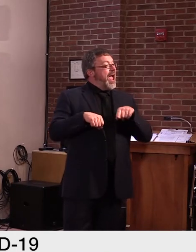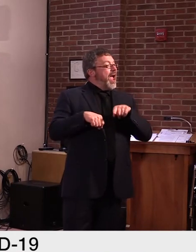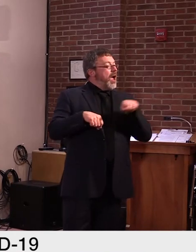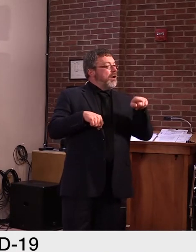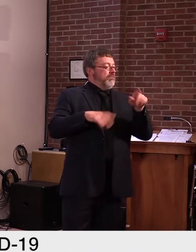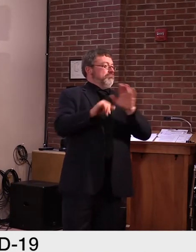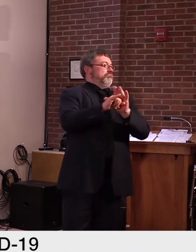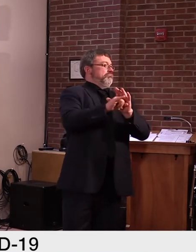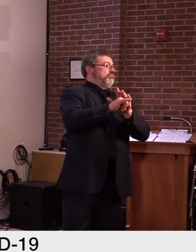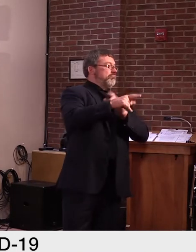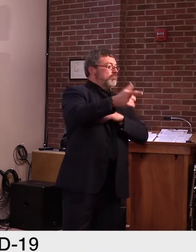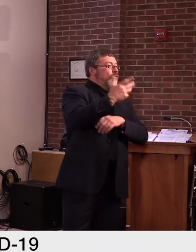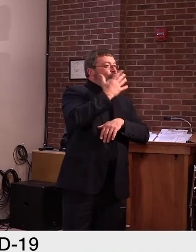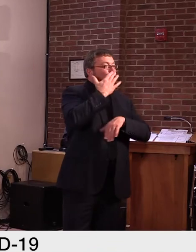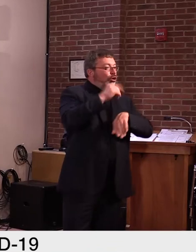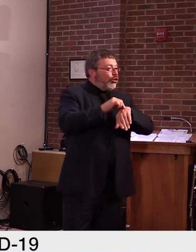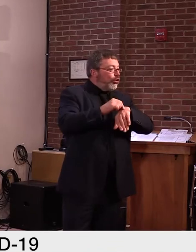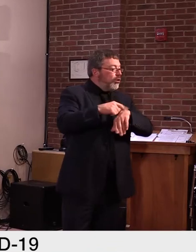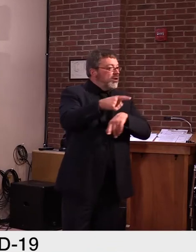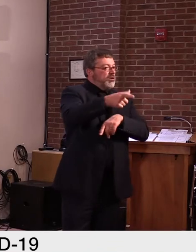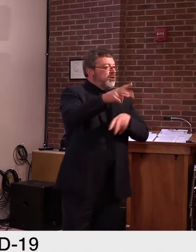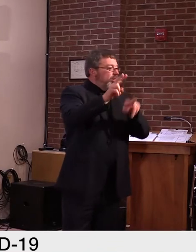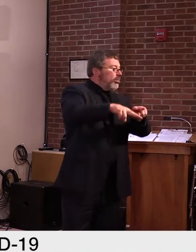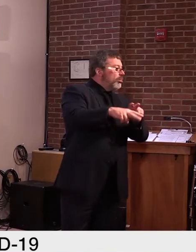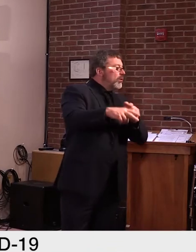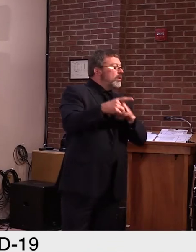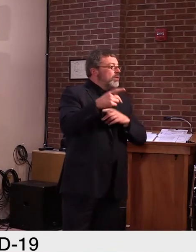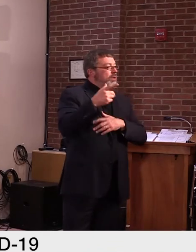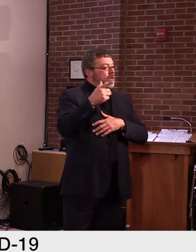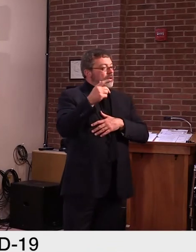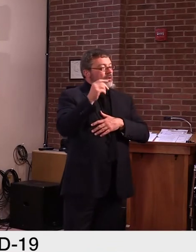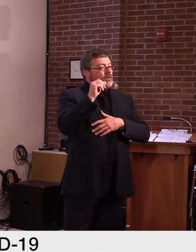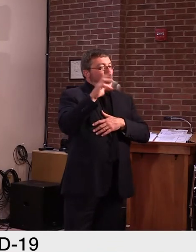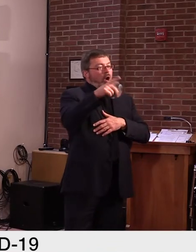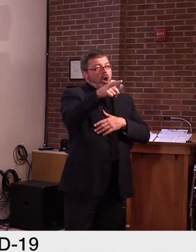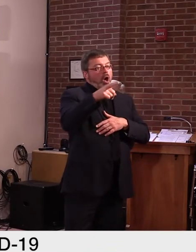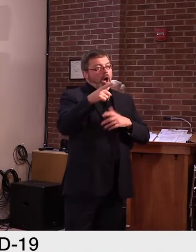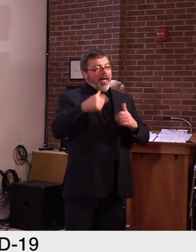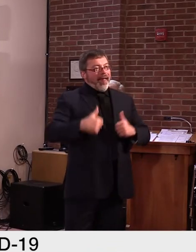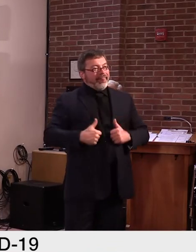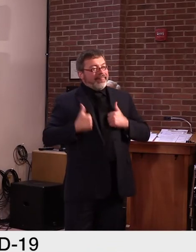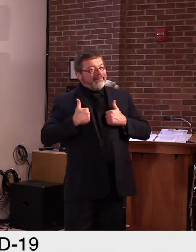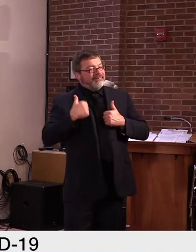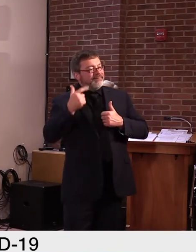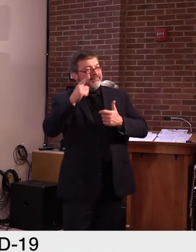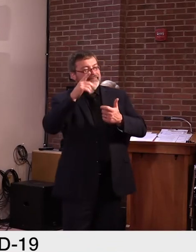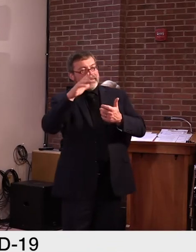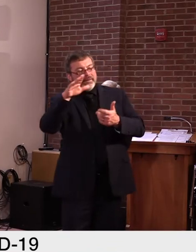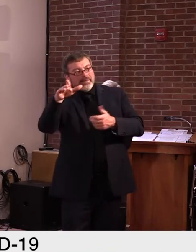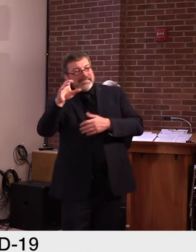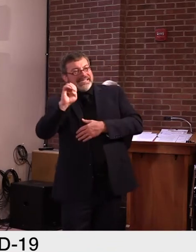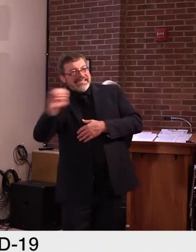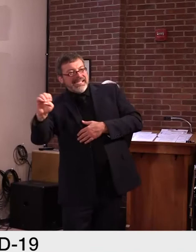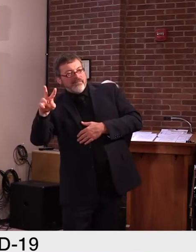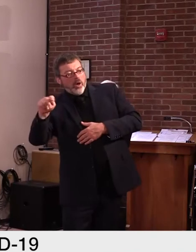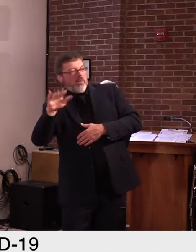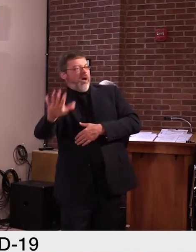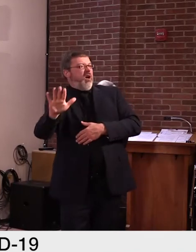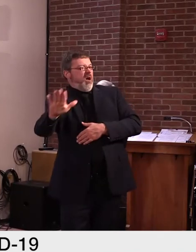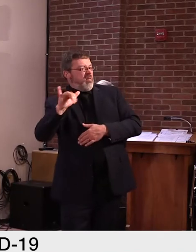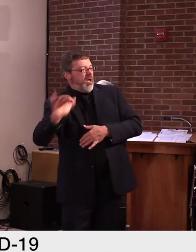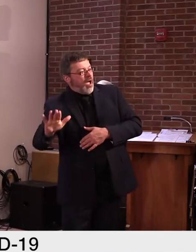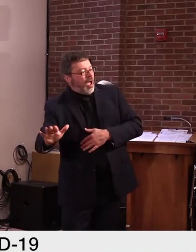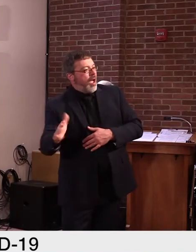a little bit more direction as to who suffered this? Um, individuals and facilities.